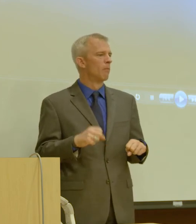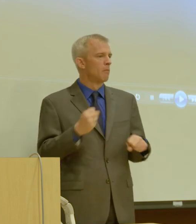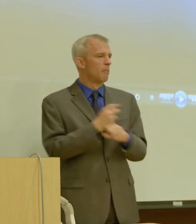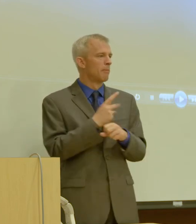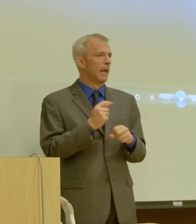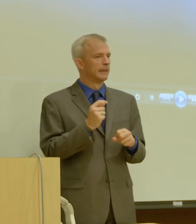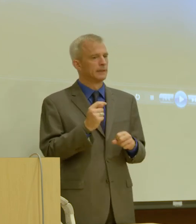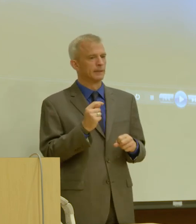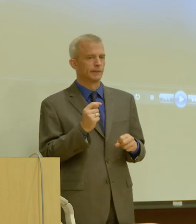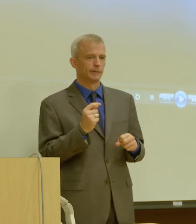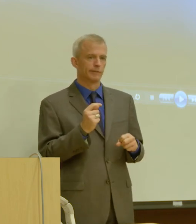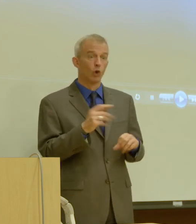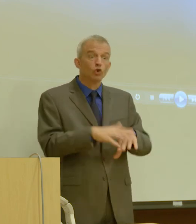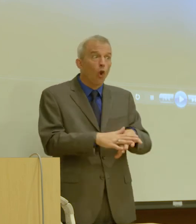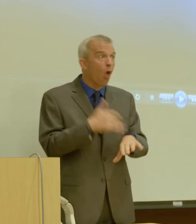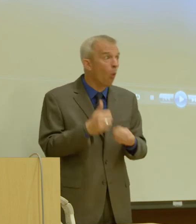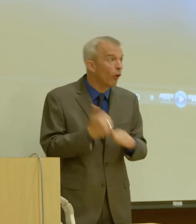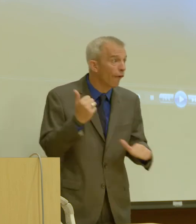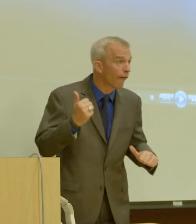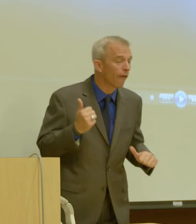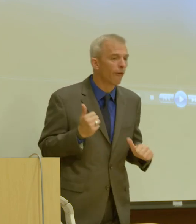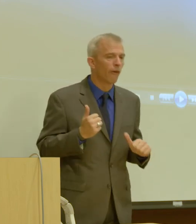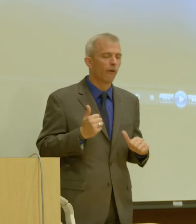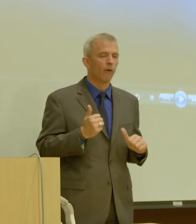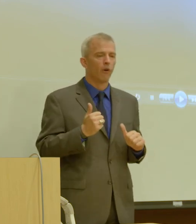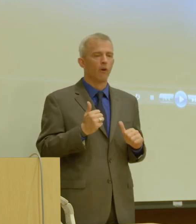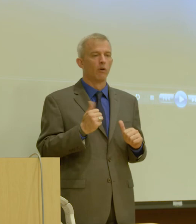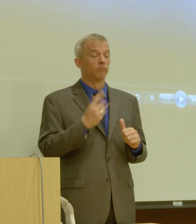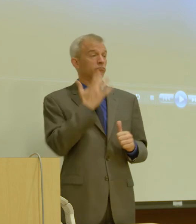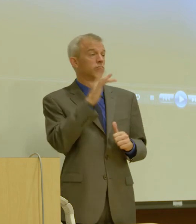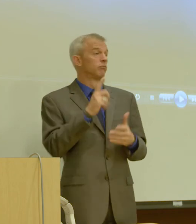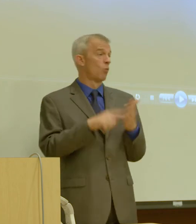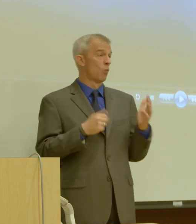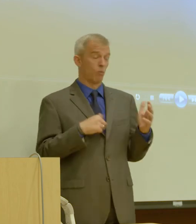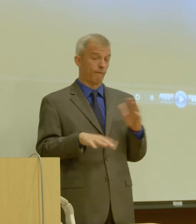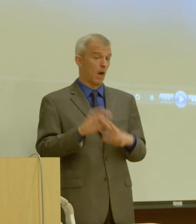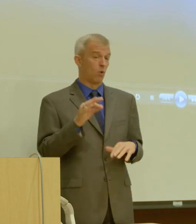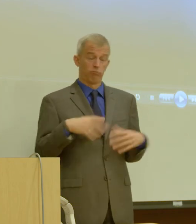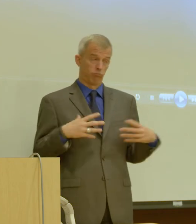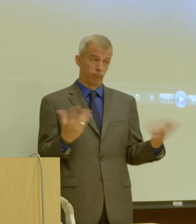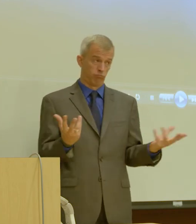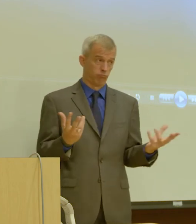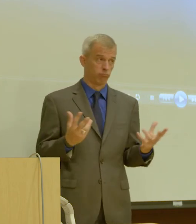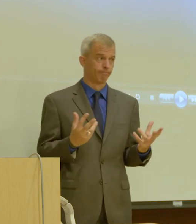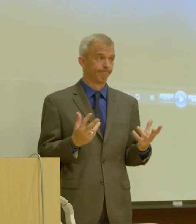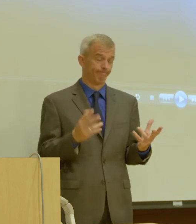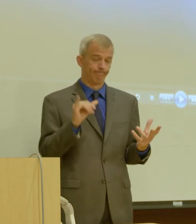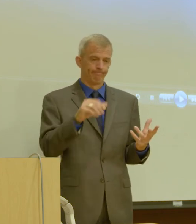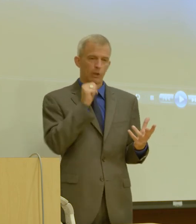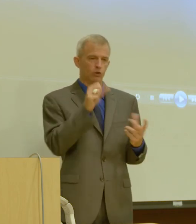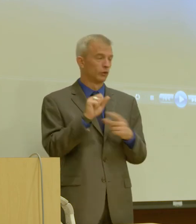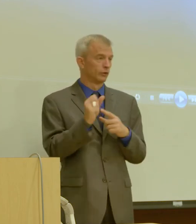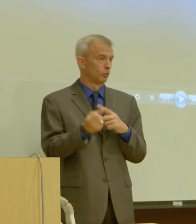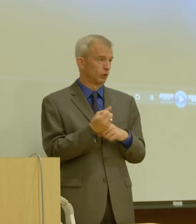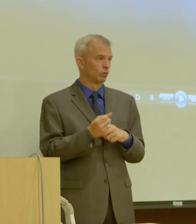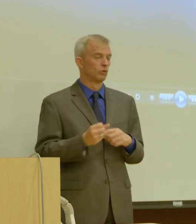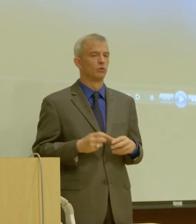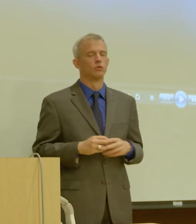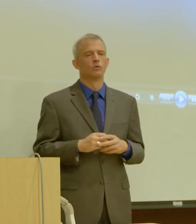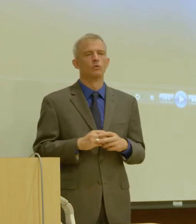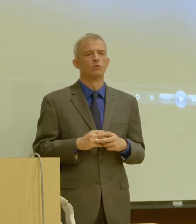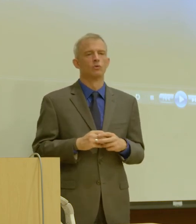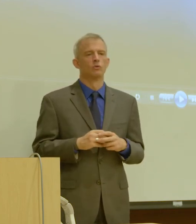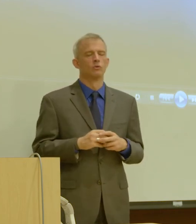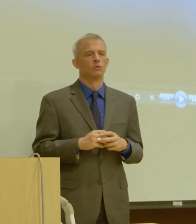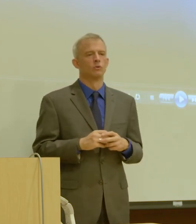less timely for you, uh, and for the rest of us? And, and fortunately what we found is, um, that is not the case. Uh, the numbers support,